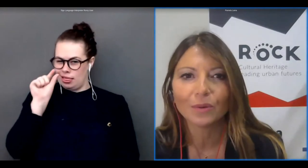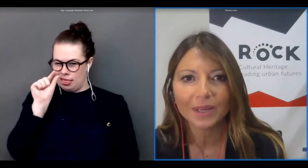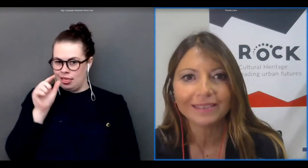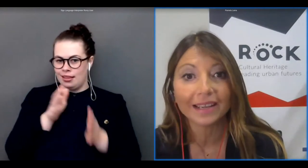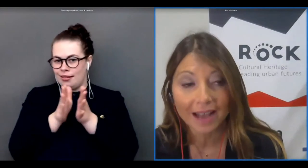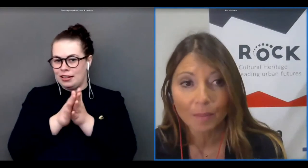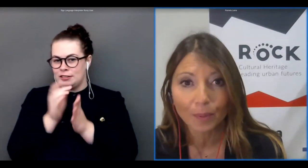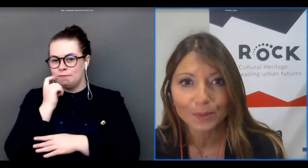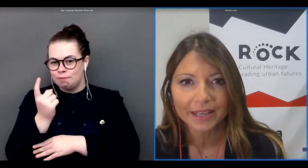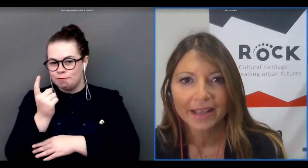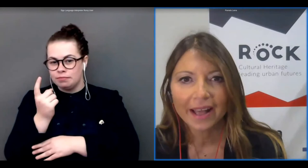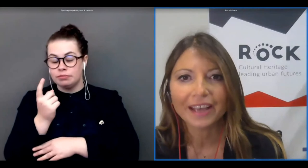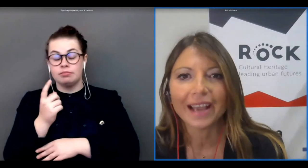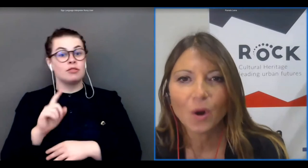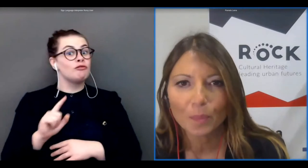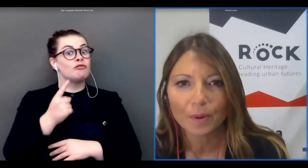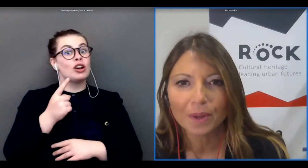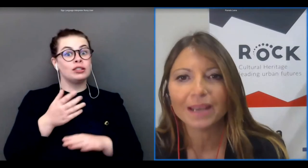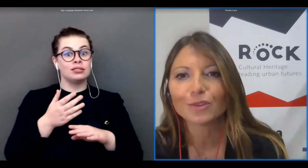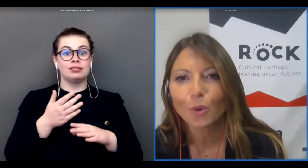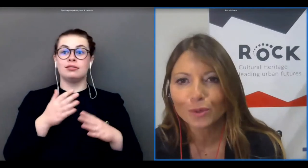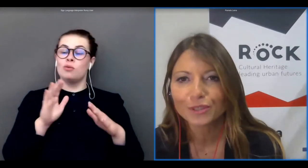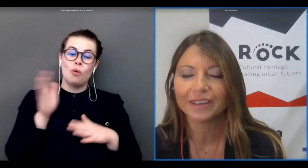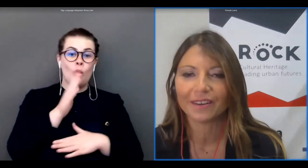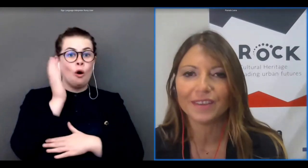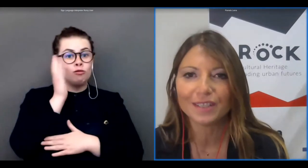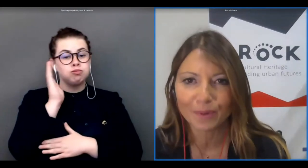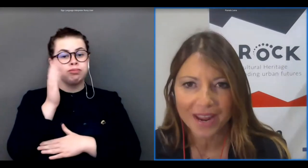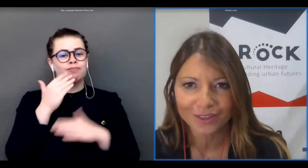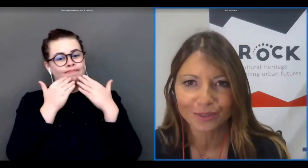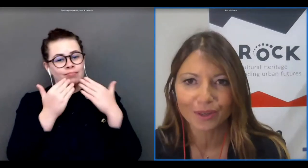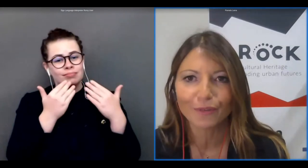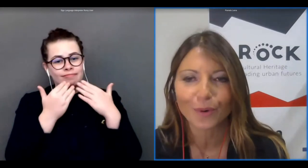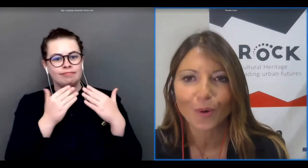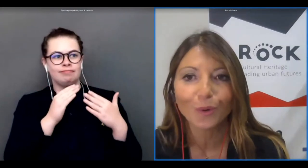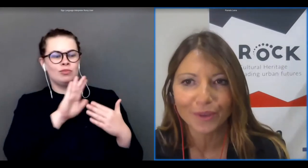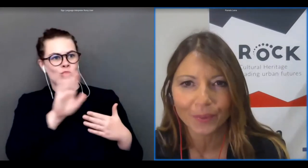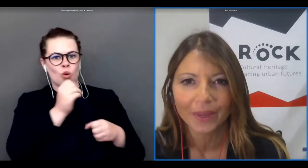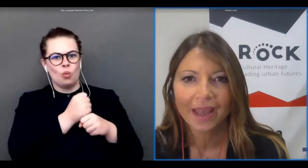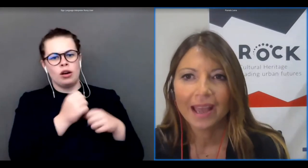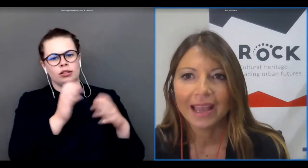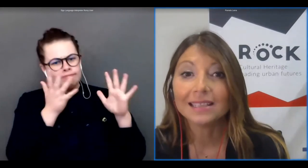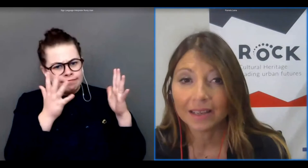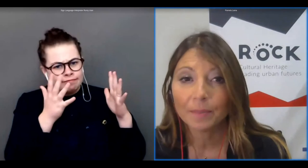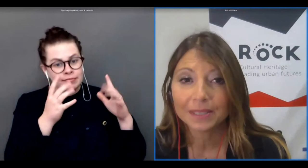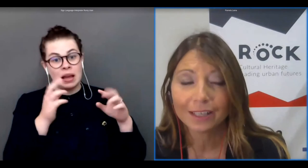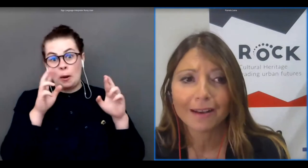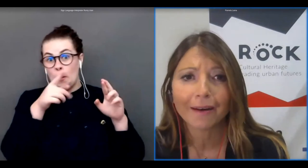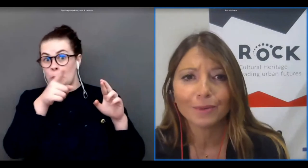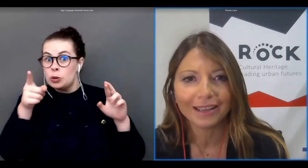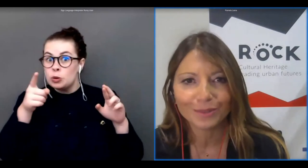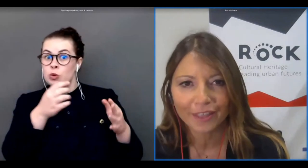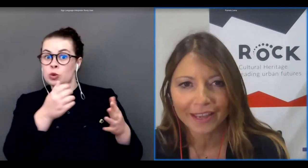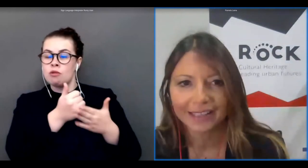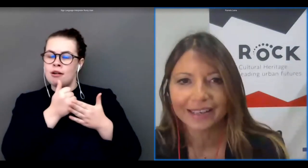concrete examples that i hope will be a source of inspiration for all of you and in particular